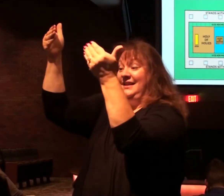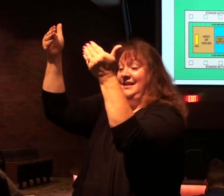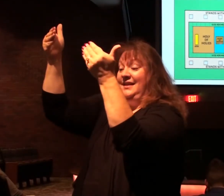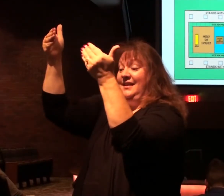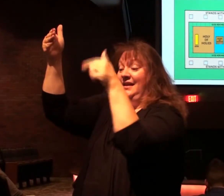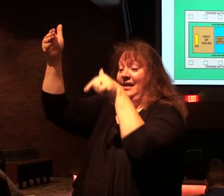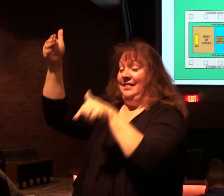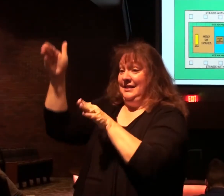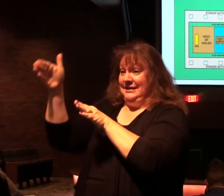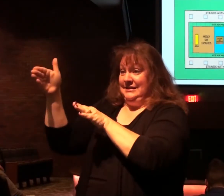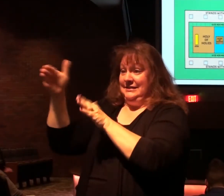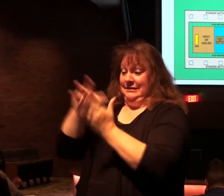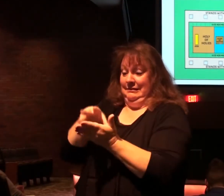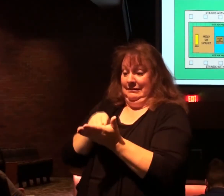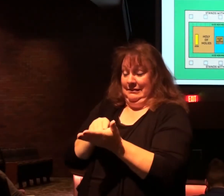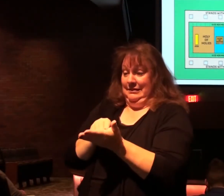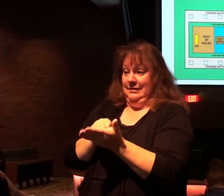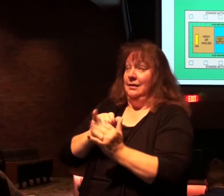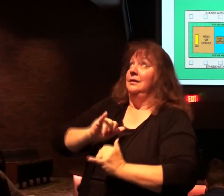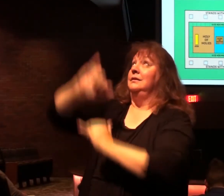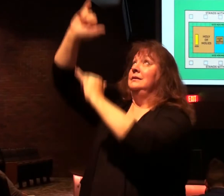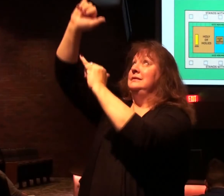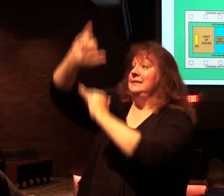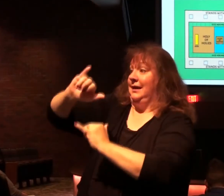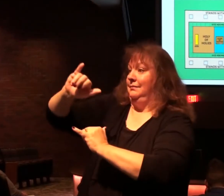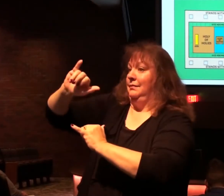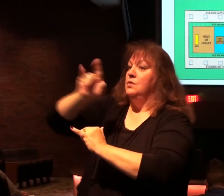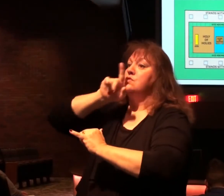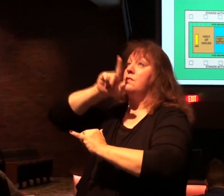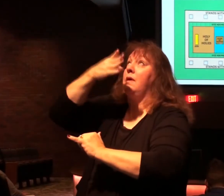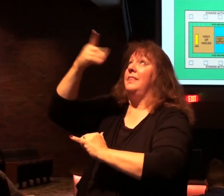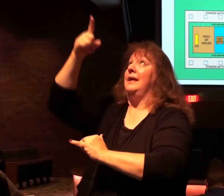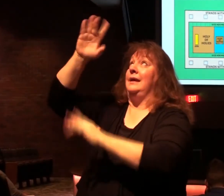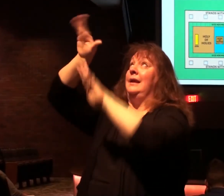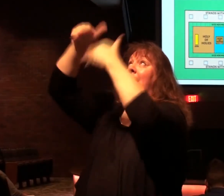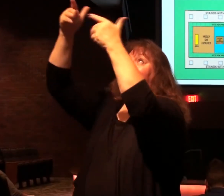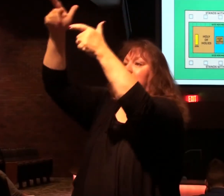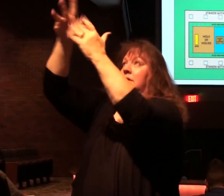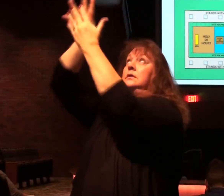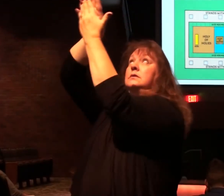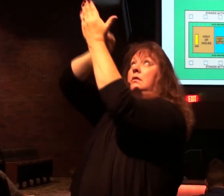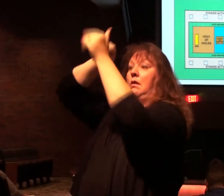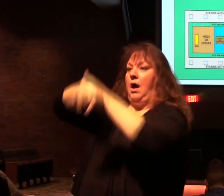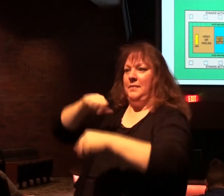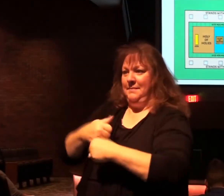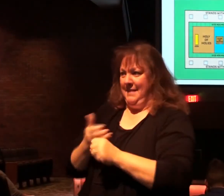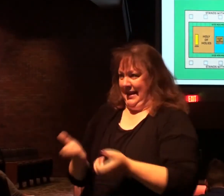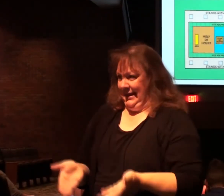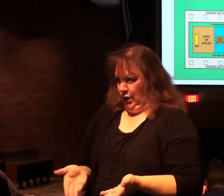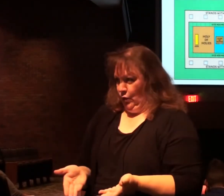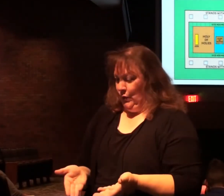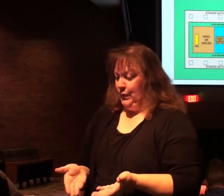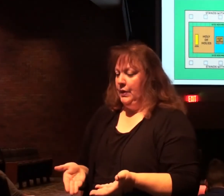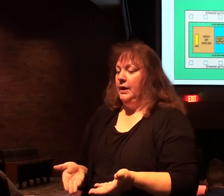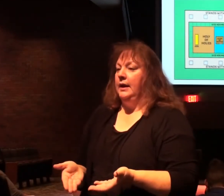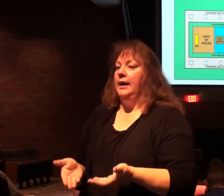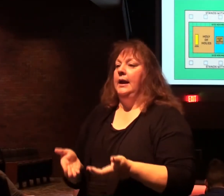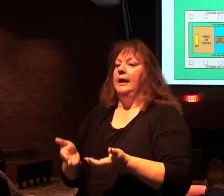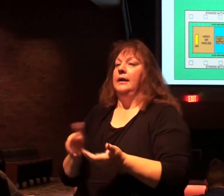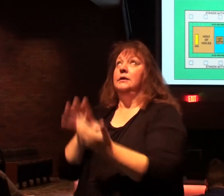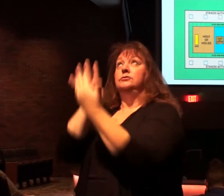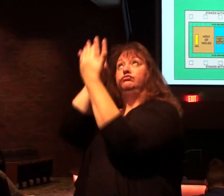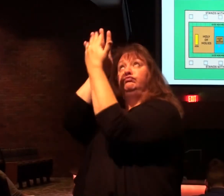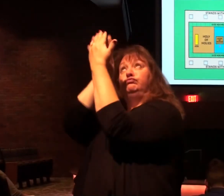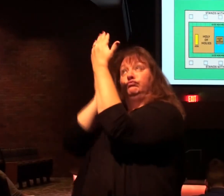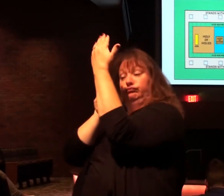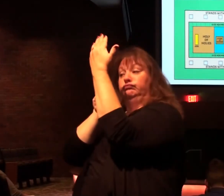pattern, which was the same pattern for the tabernacle, was made after the model